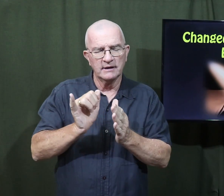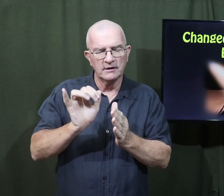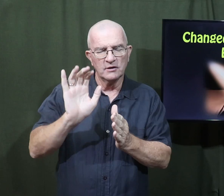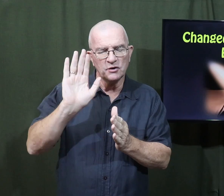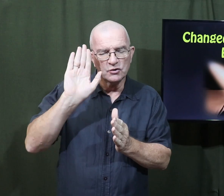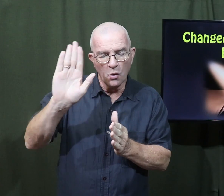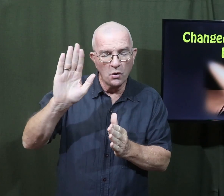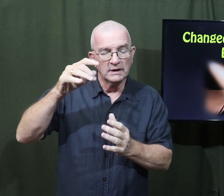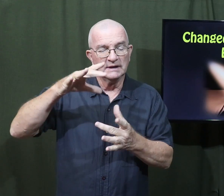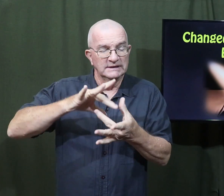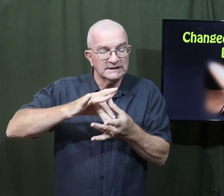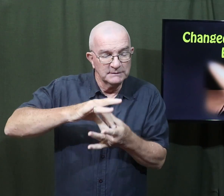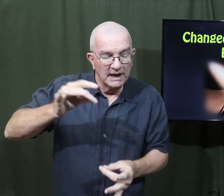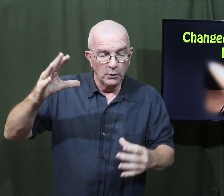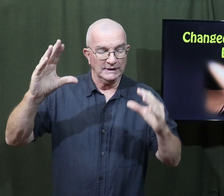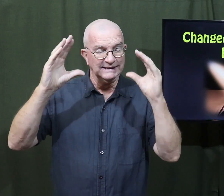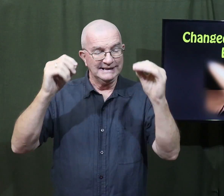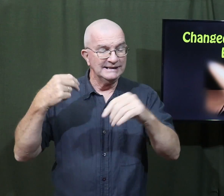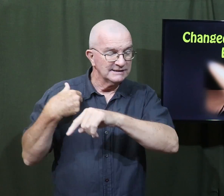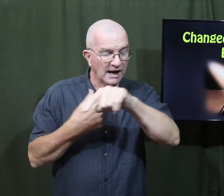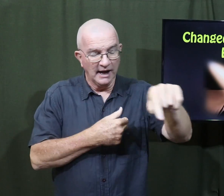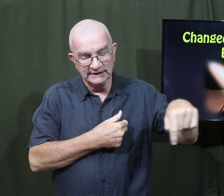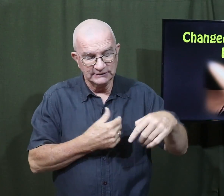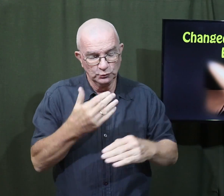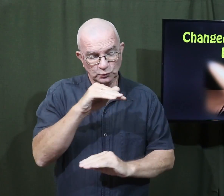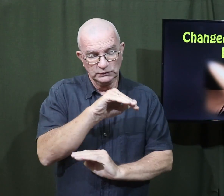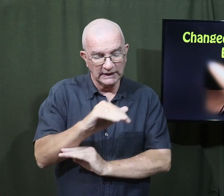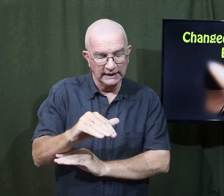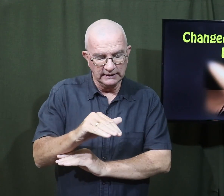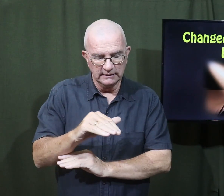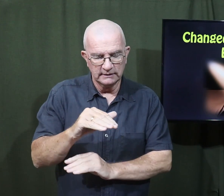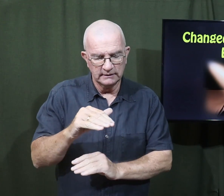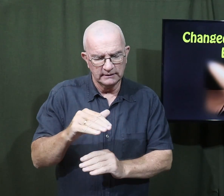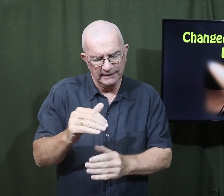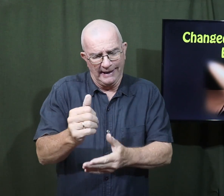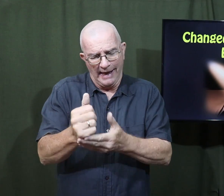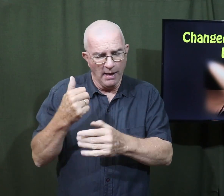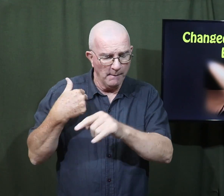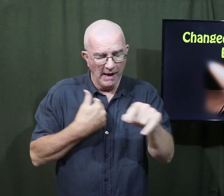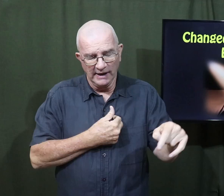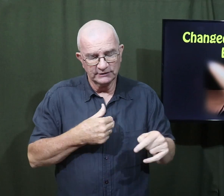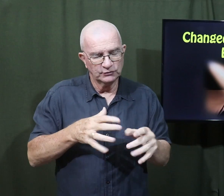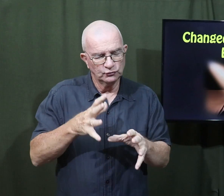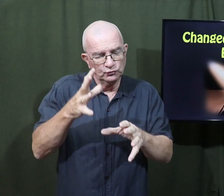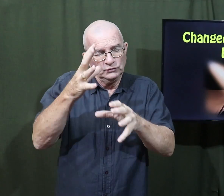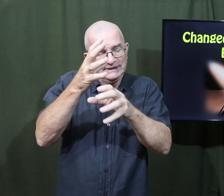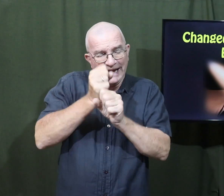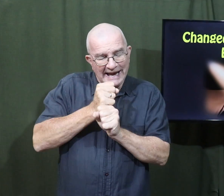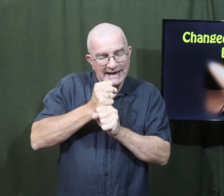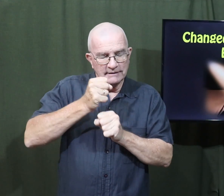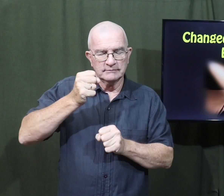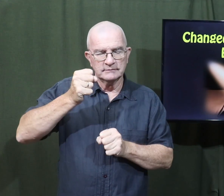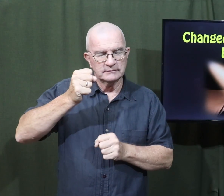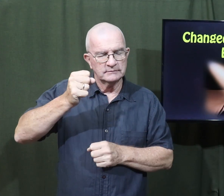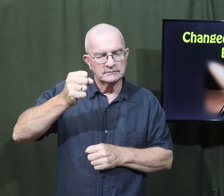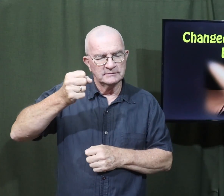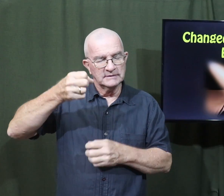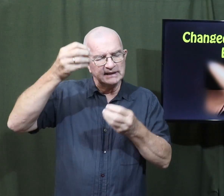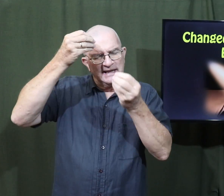that your Spirit would teach us tonight and help us to get the information about your